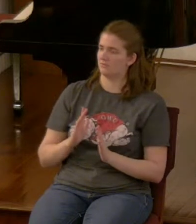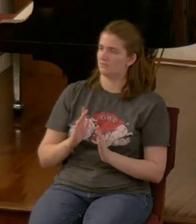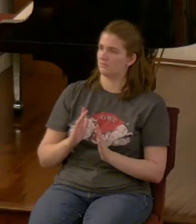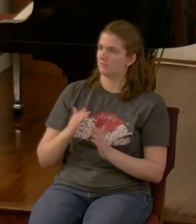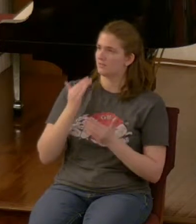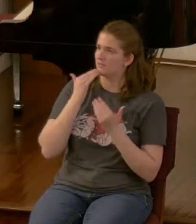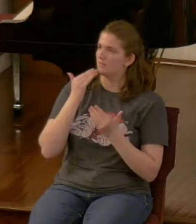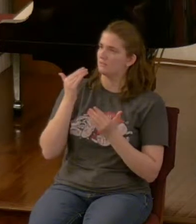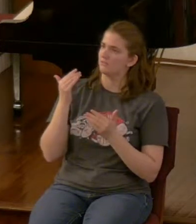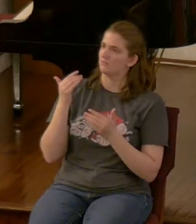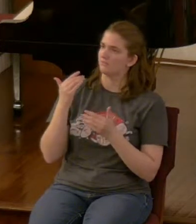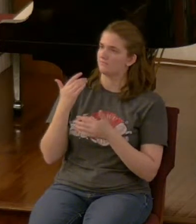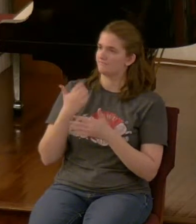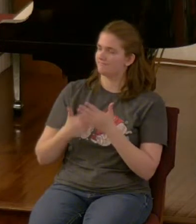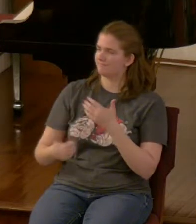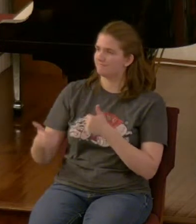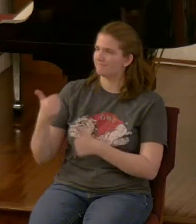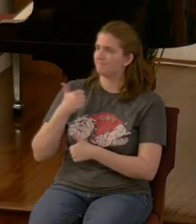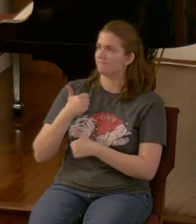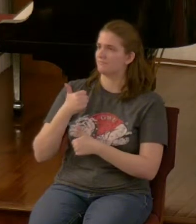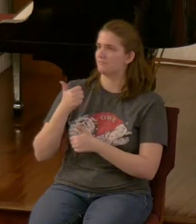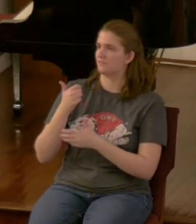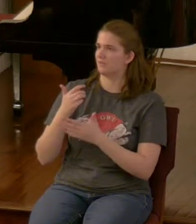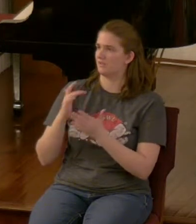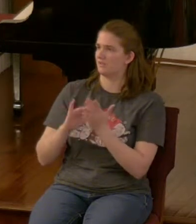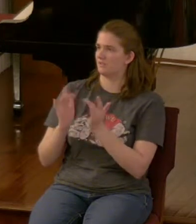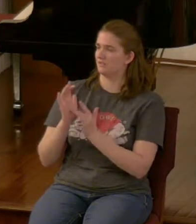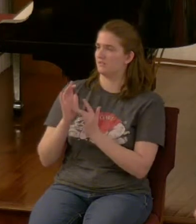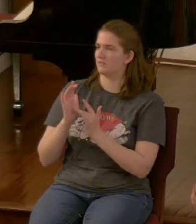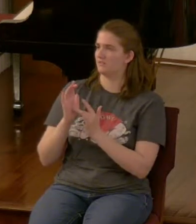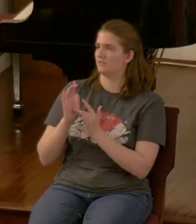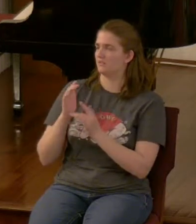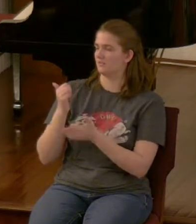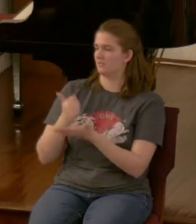all for Jesus in his name we pray amen thank you Joe